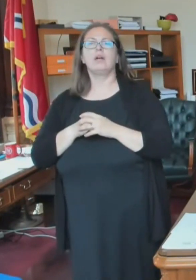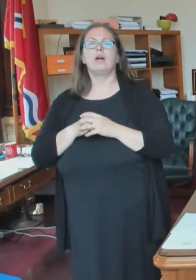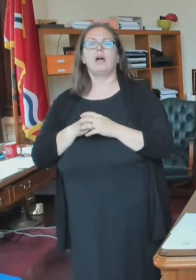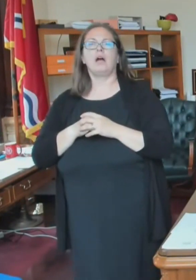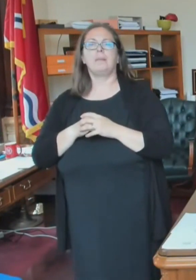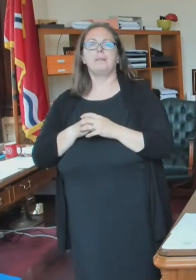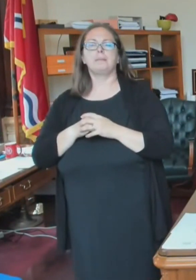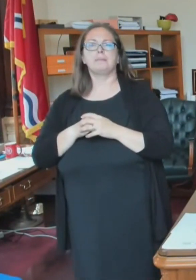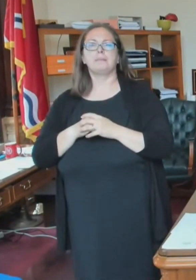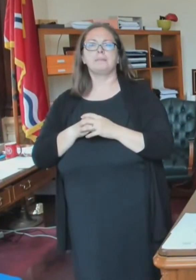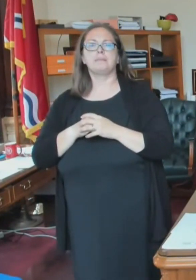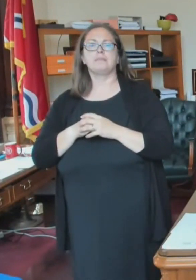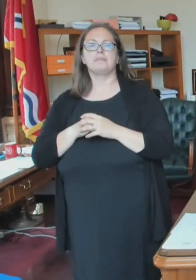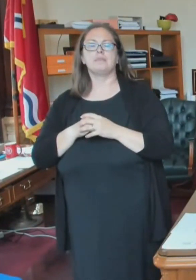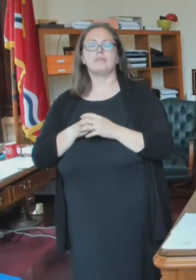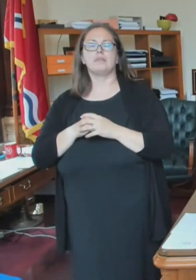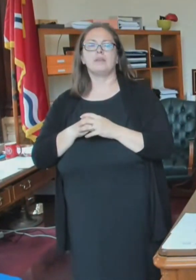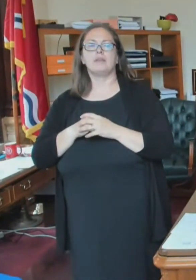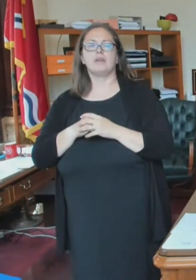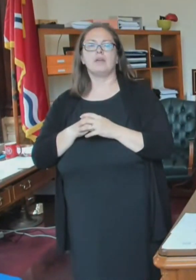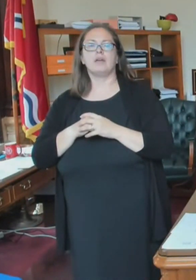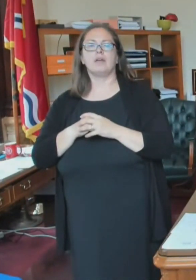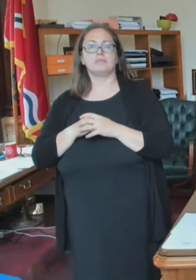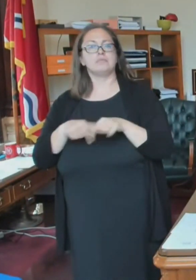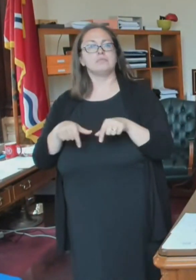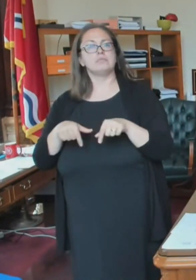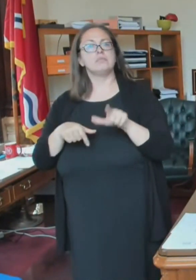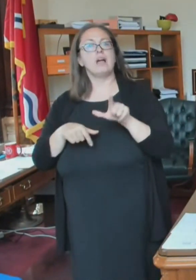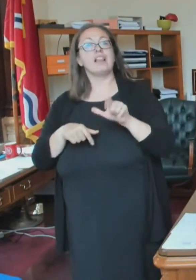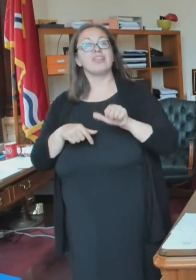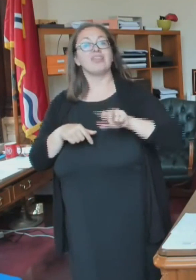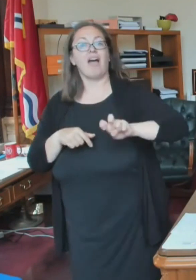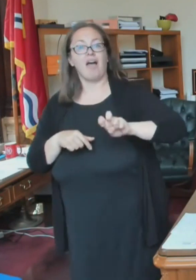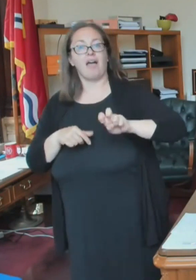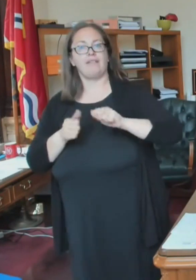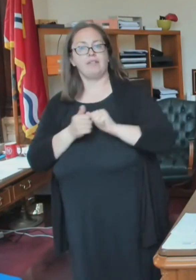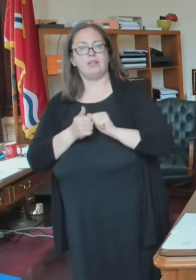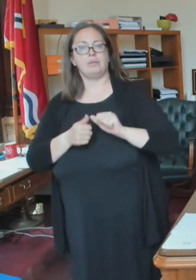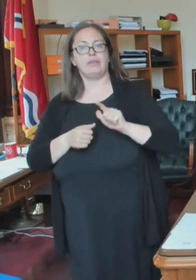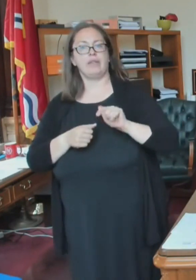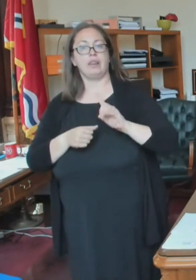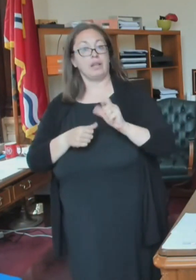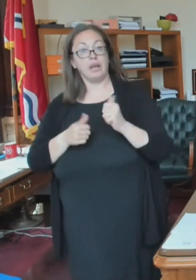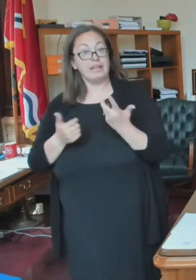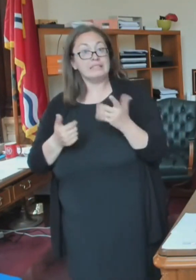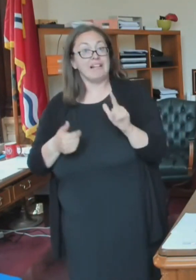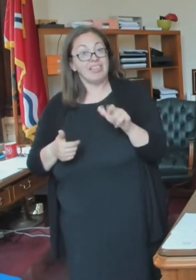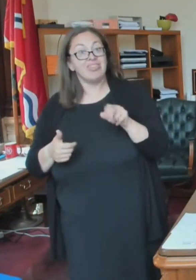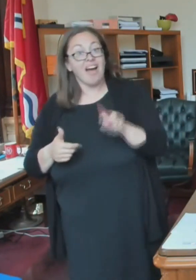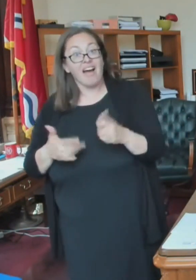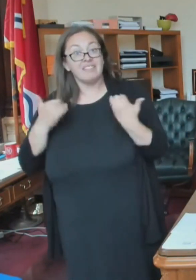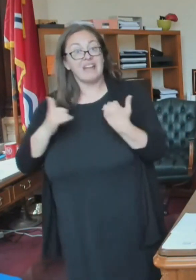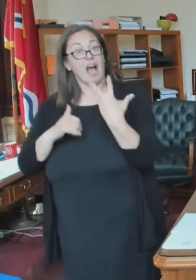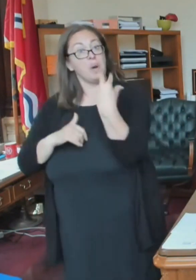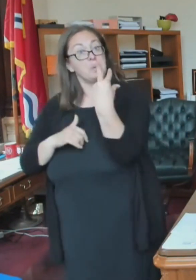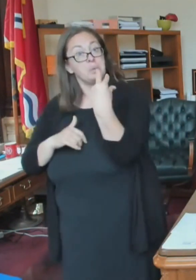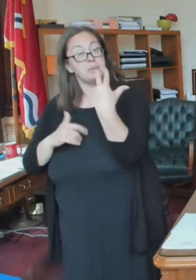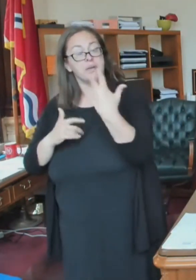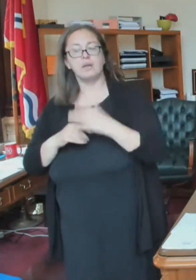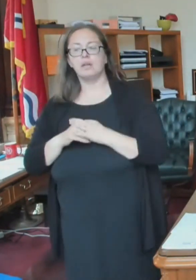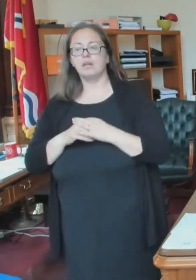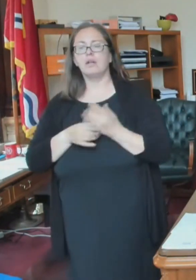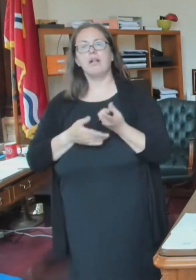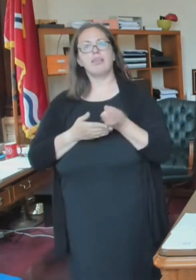this is Live with Lida, and it's just that. It's live. And